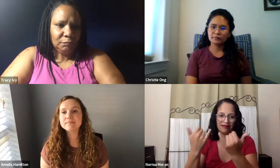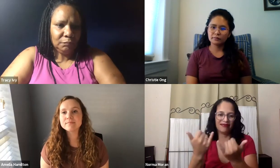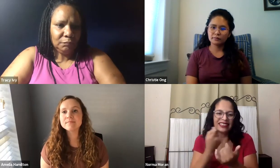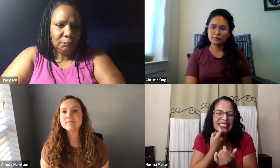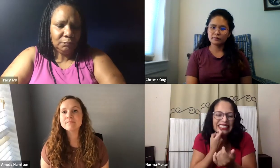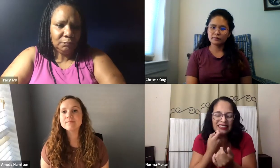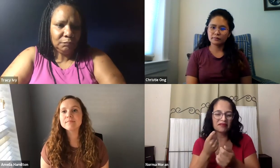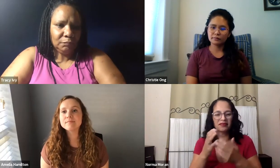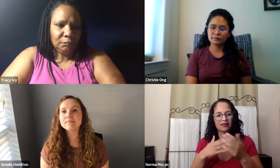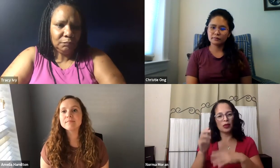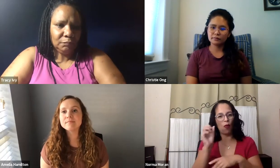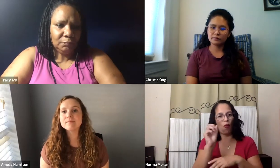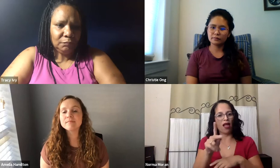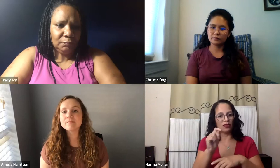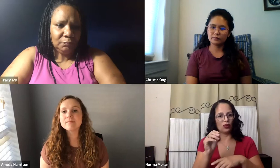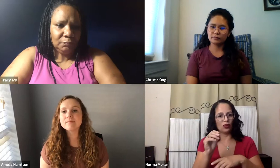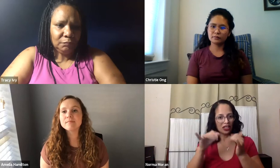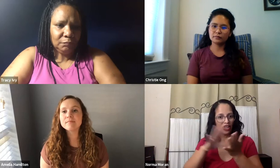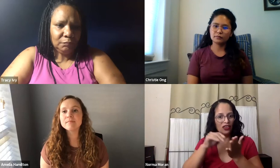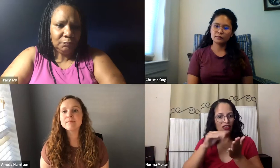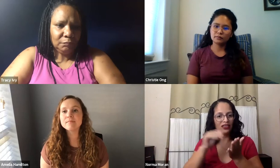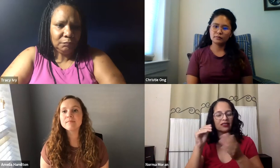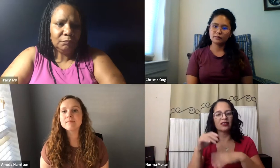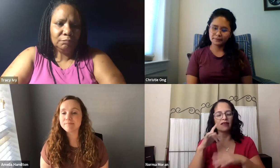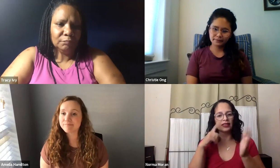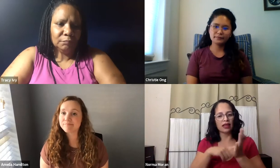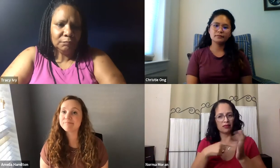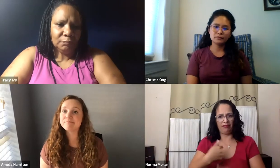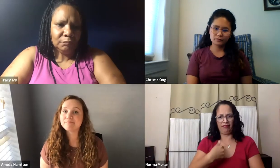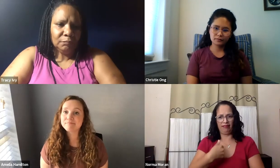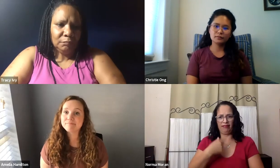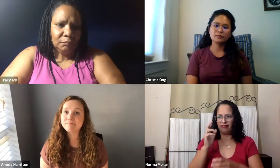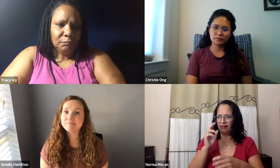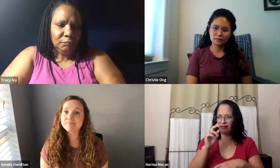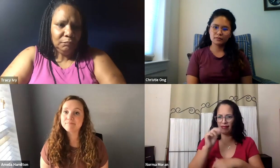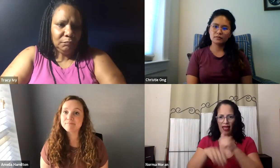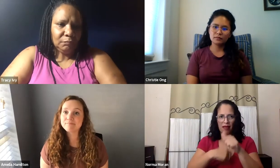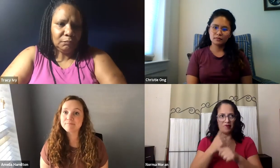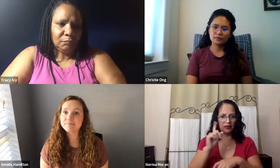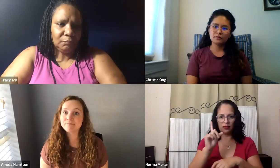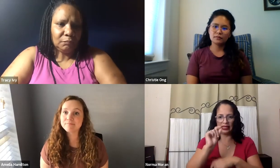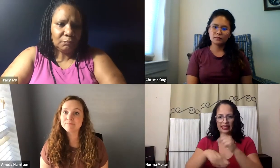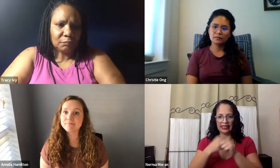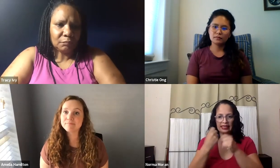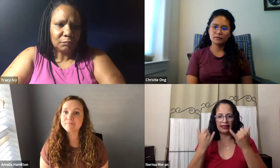who graduated many years ago. doesn't matter if you just graduated last year or you've been, you know, a graduate for many years.